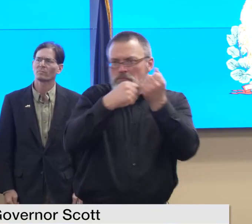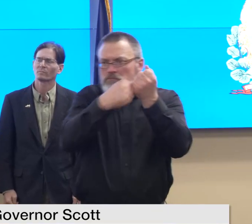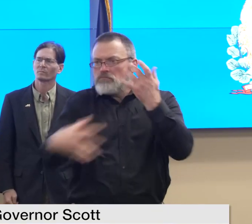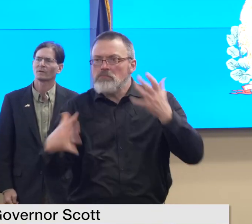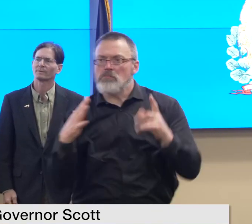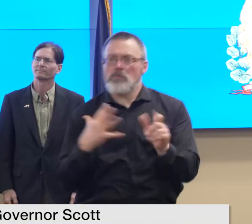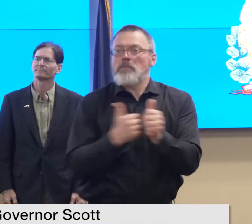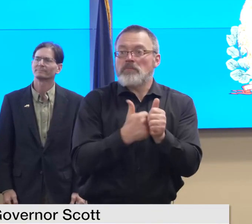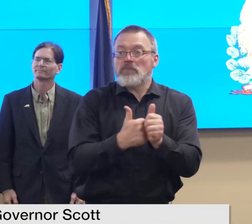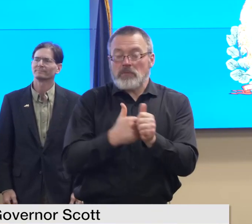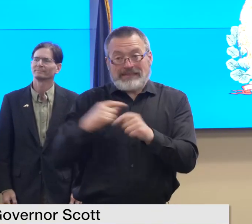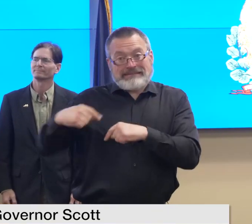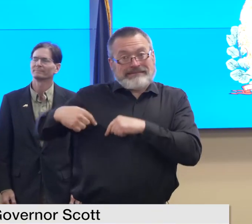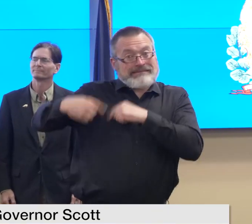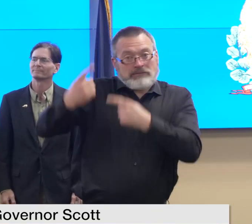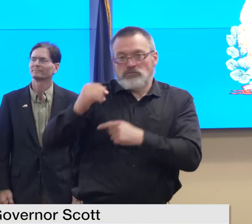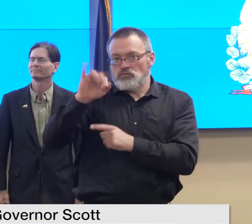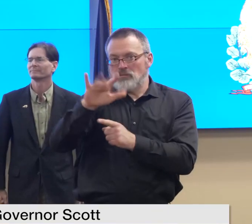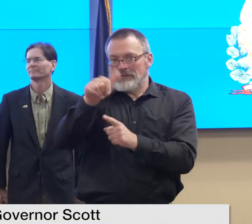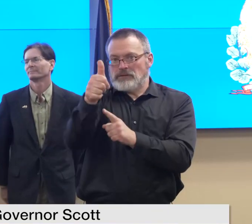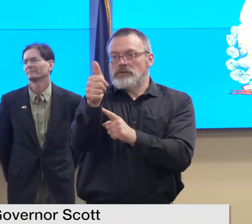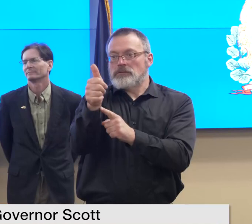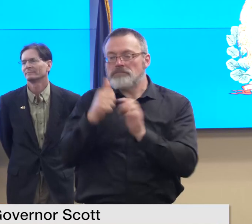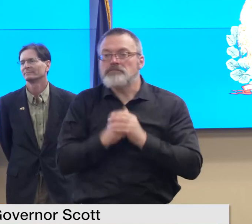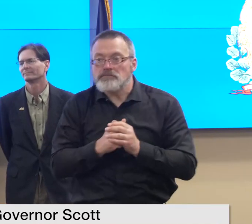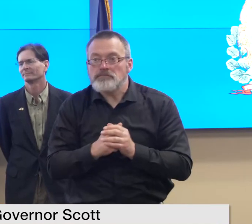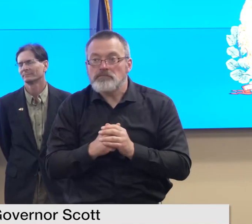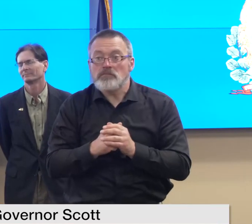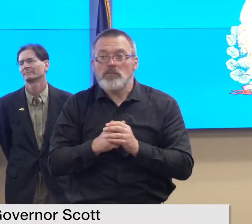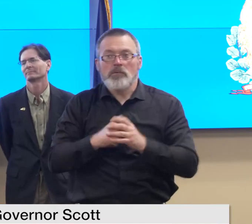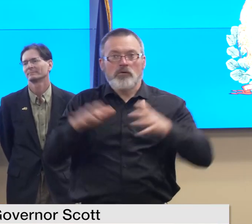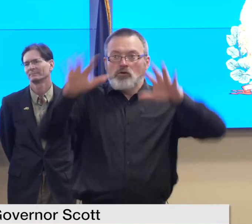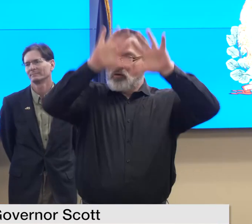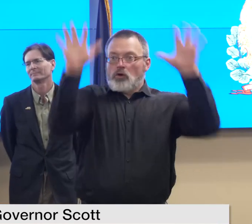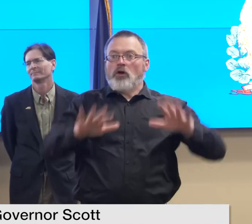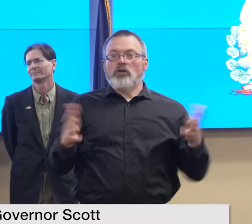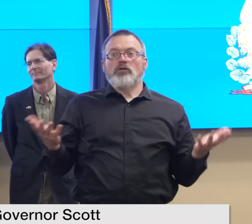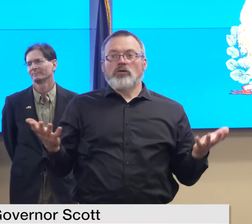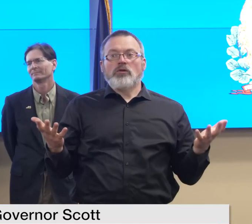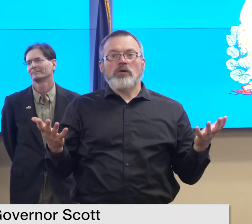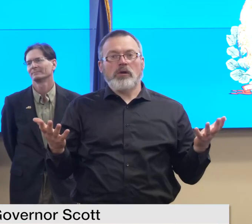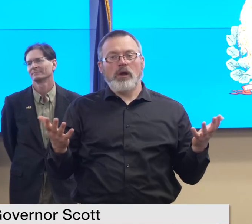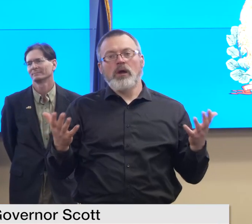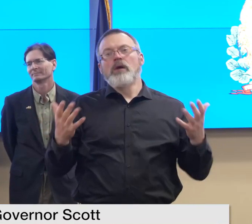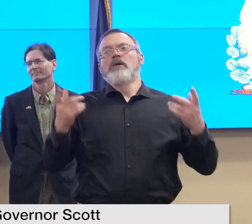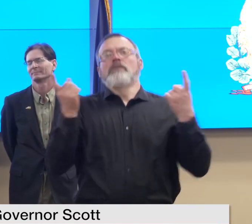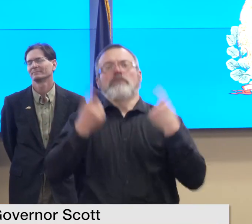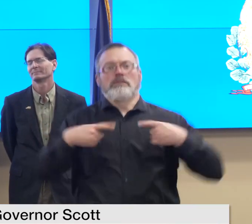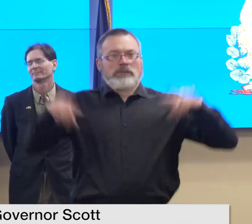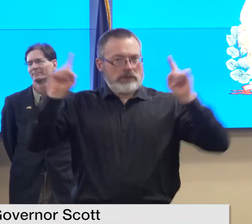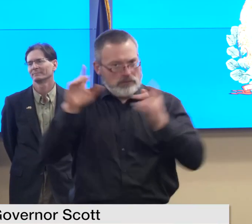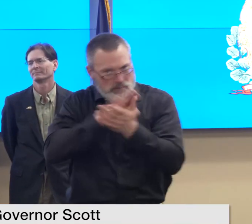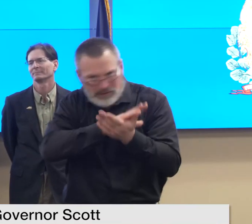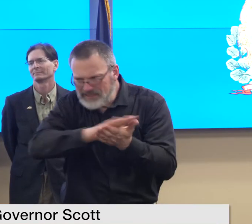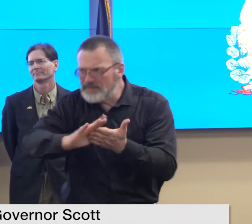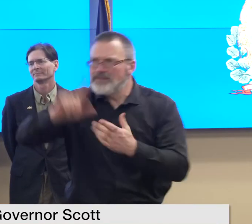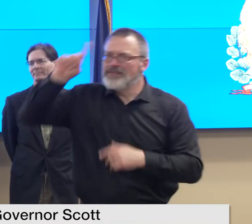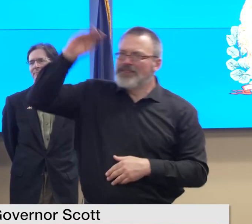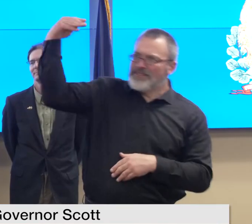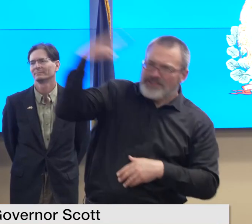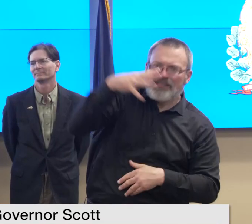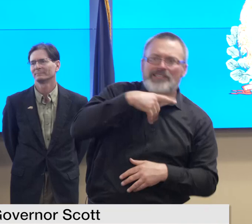july 10th first let's talk about the weather dry and pleasant conditions are expected through monday